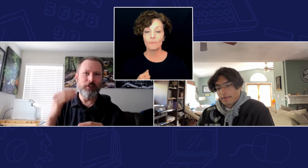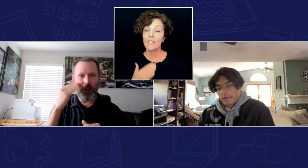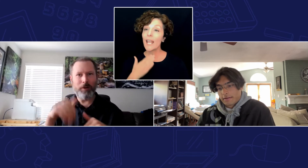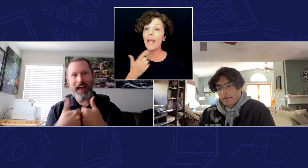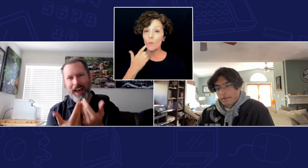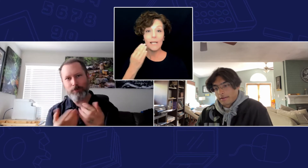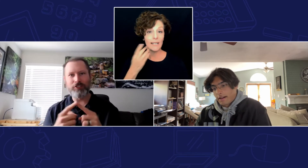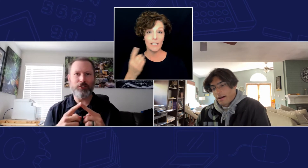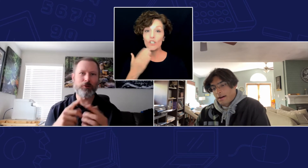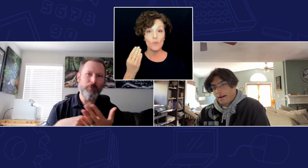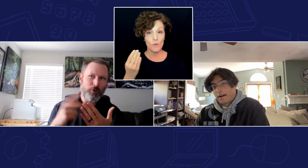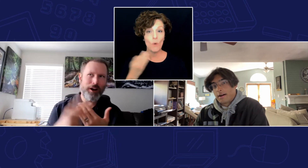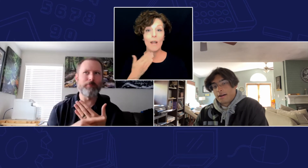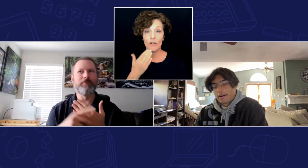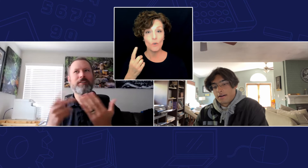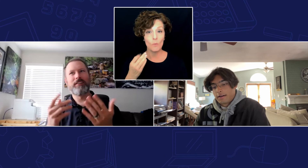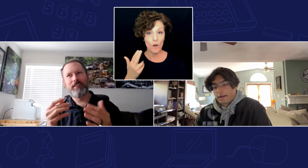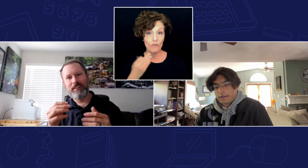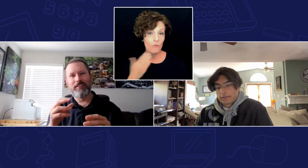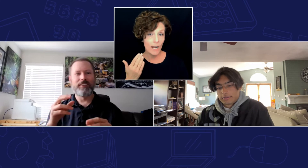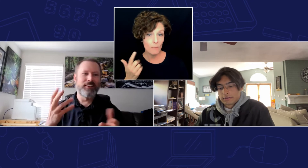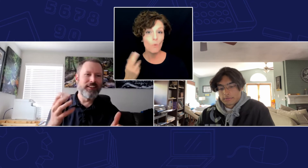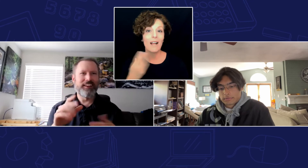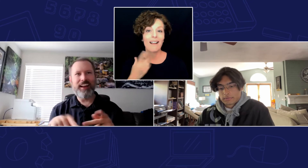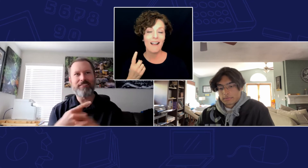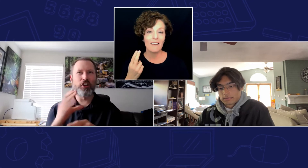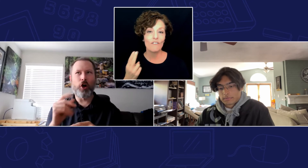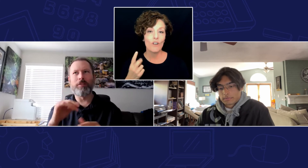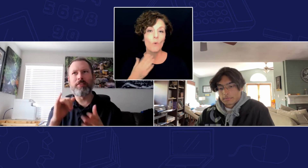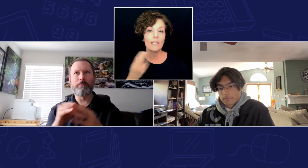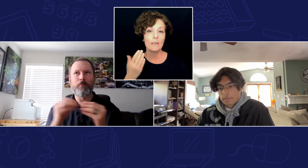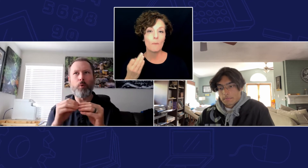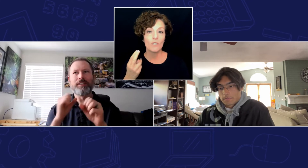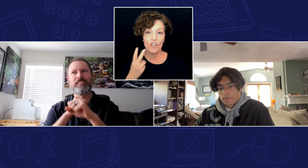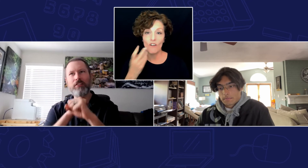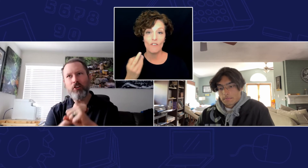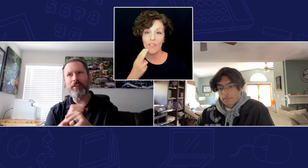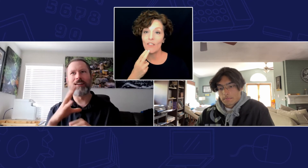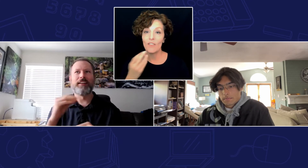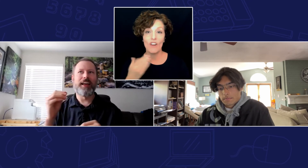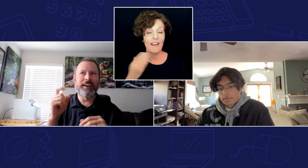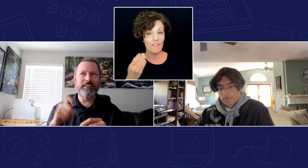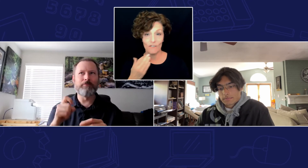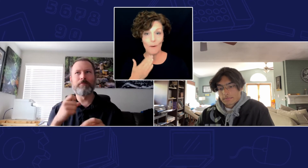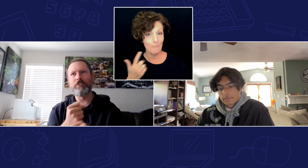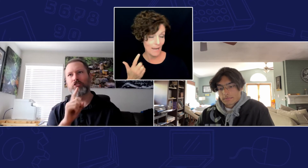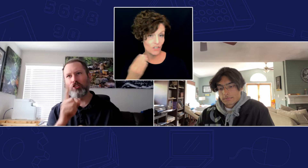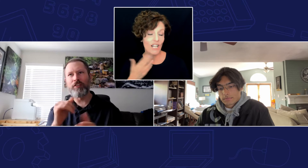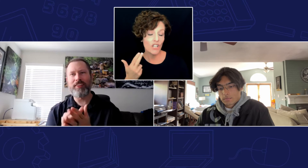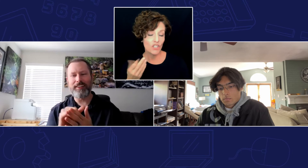and we need to know how to program what kind of code is more secure for their information and just need